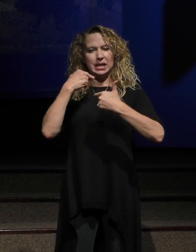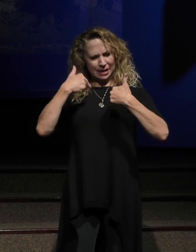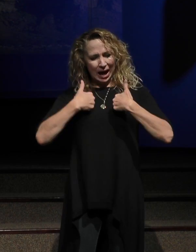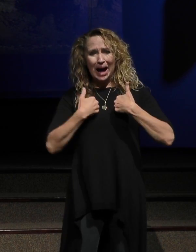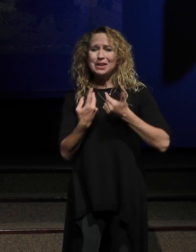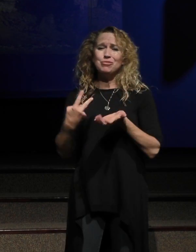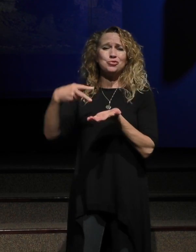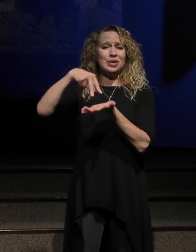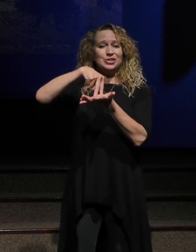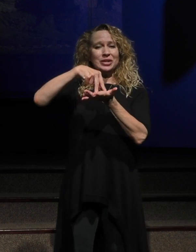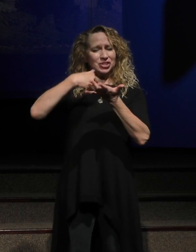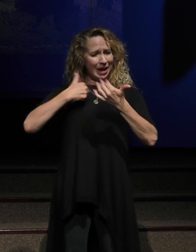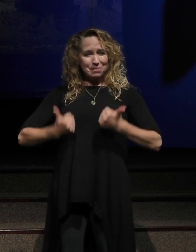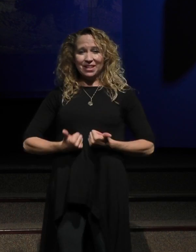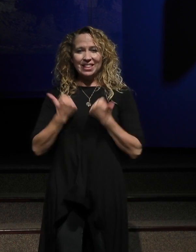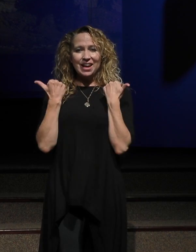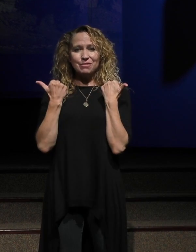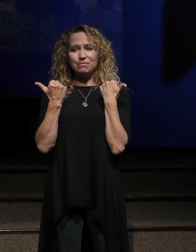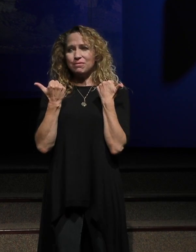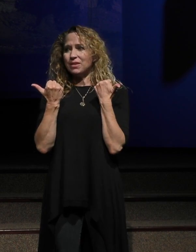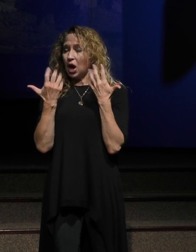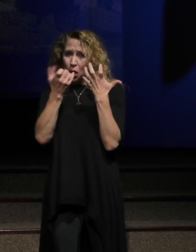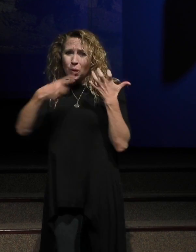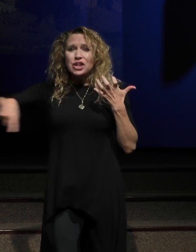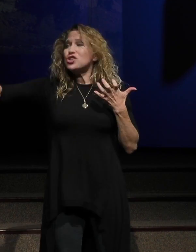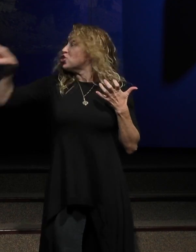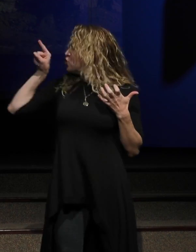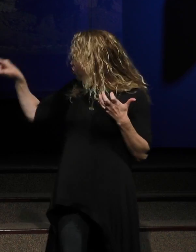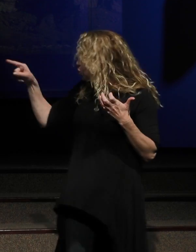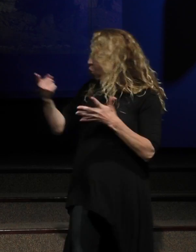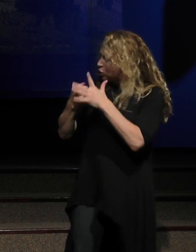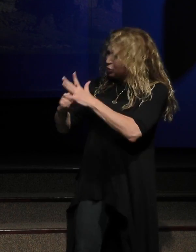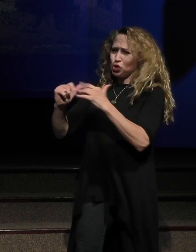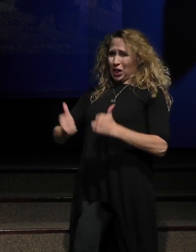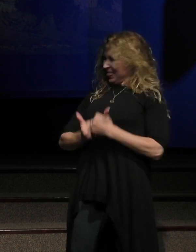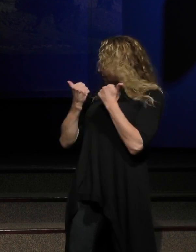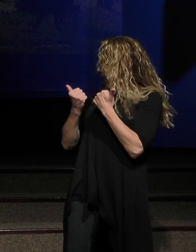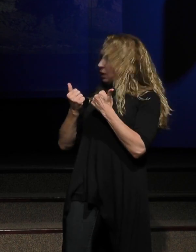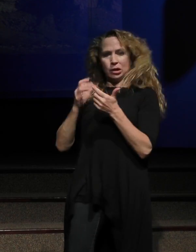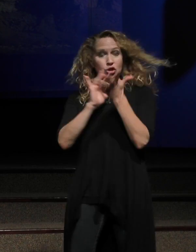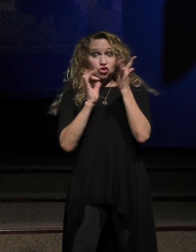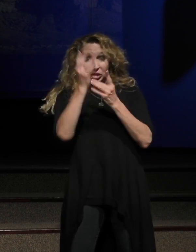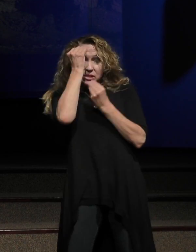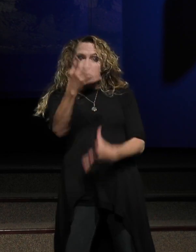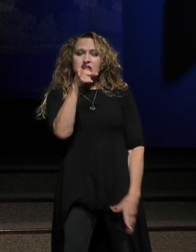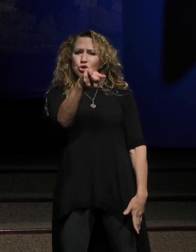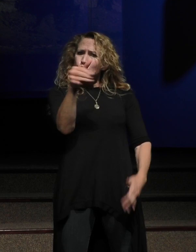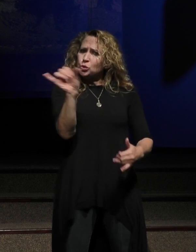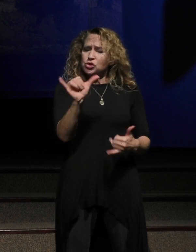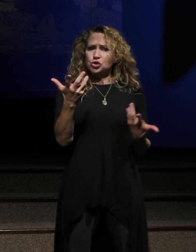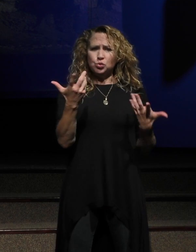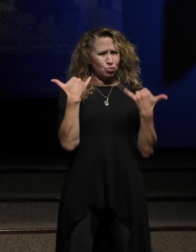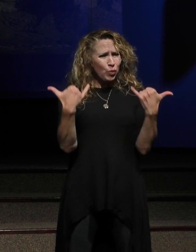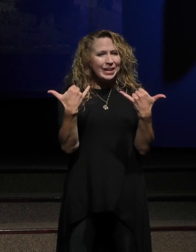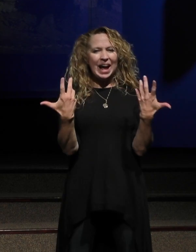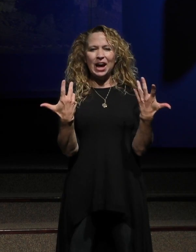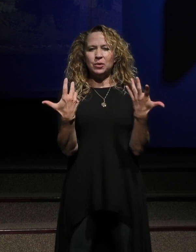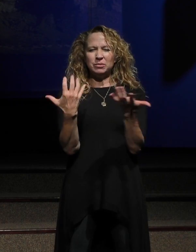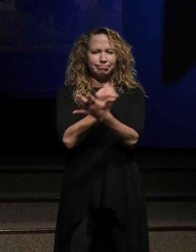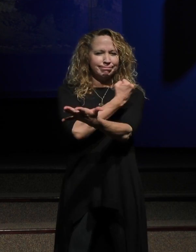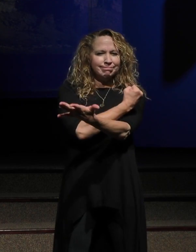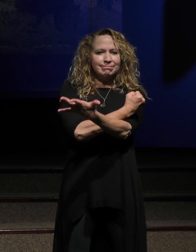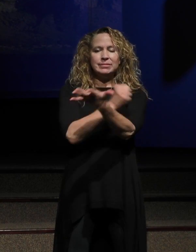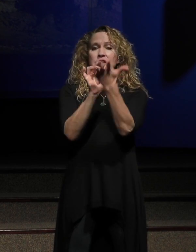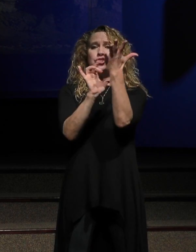resurrection and the life, and I want you to start living, Craig, and he says that to you too. Come on, right now. Jesus'